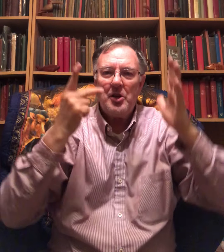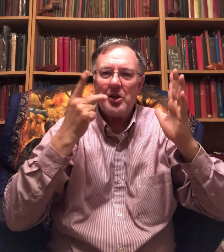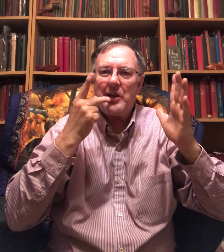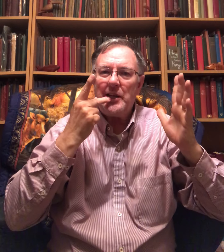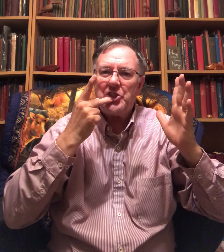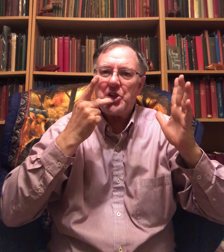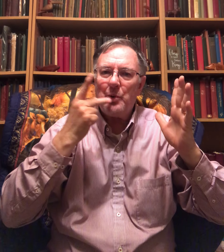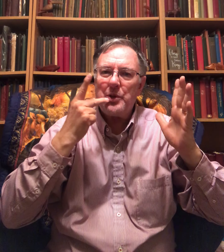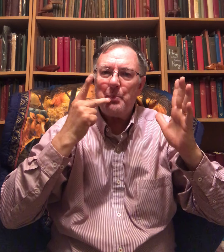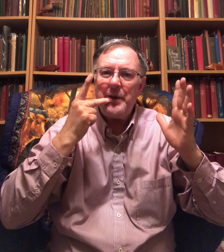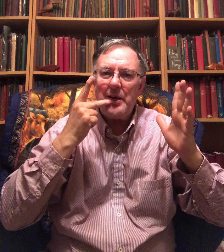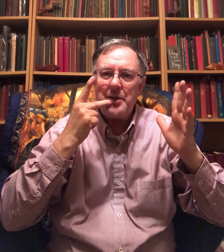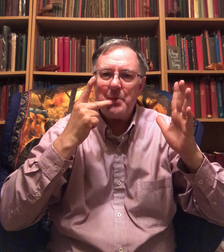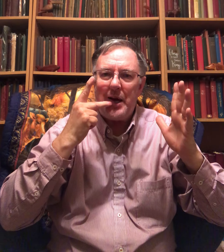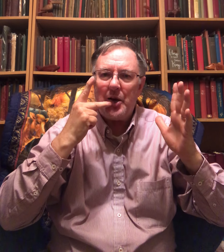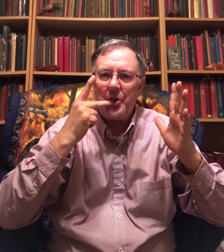Okay? Start with the P on your mouth.